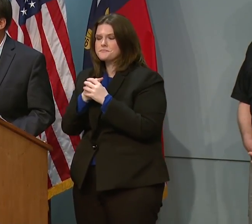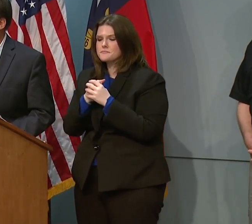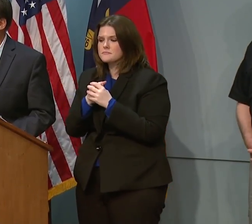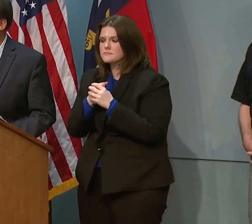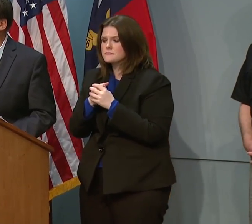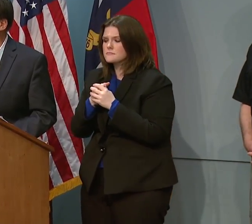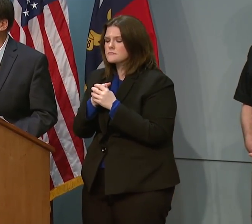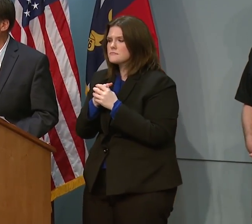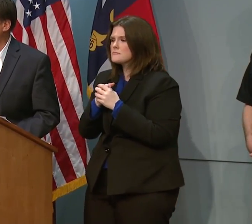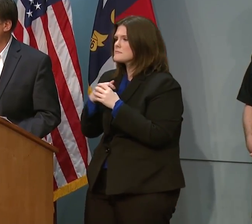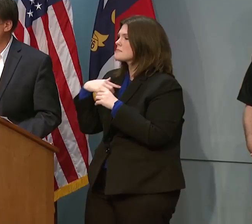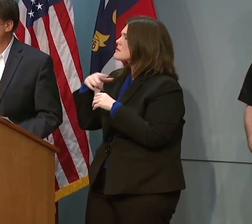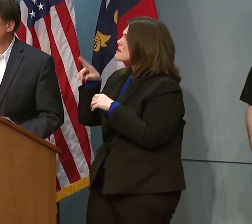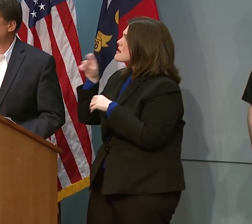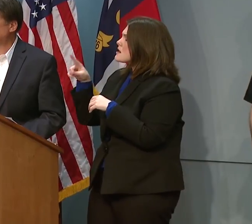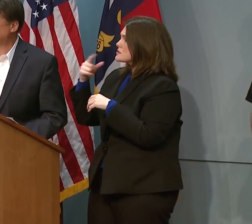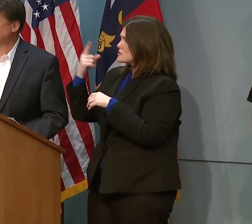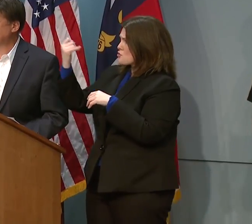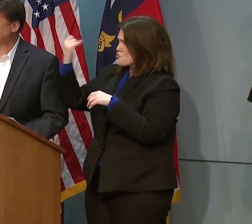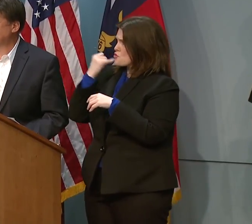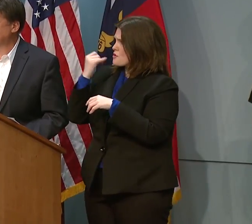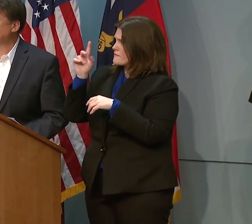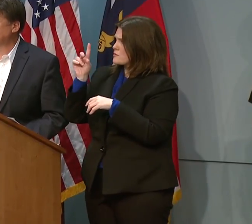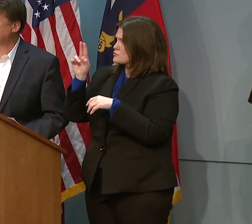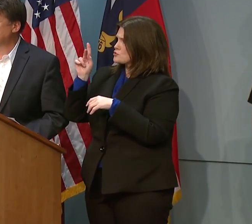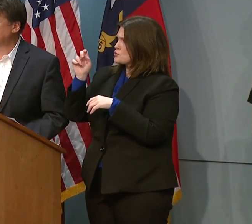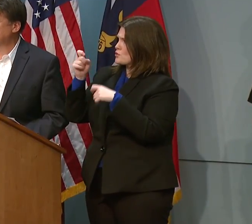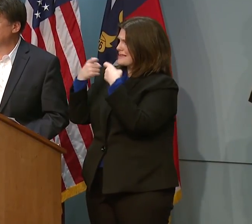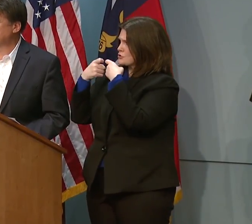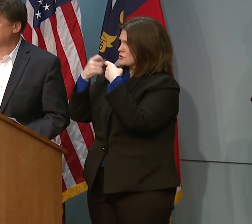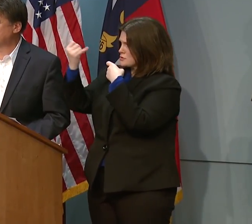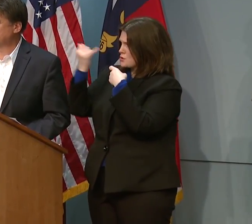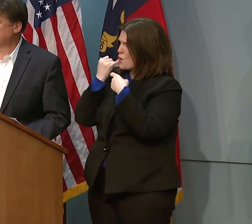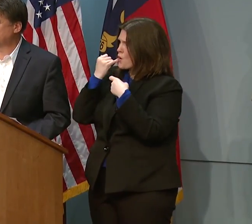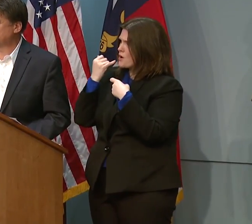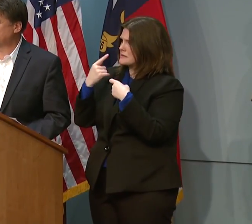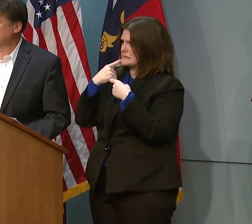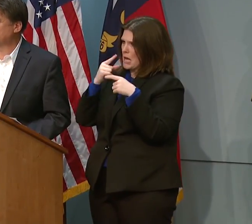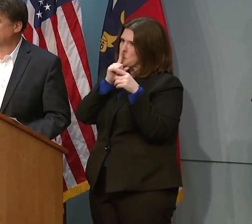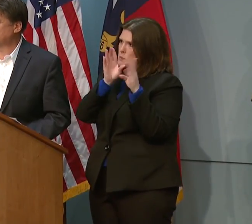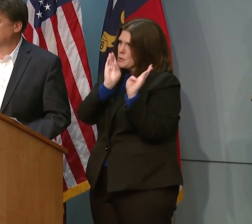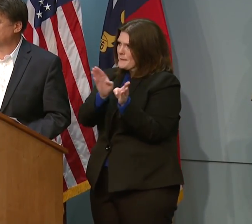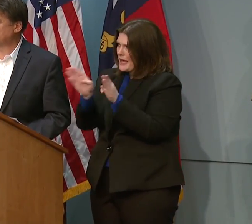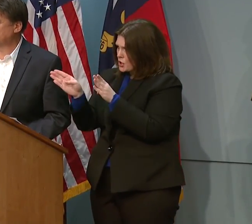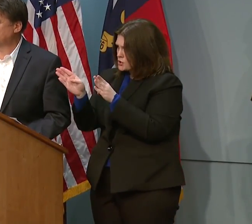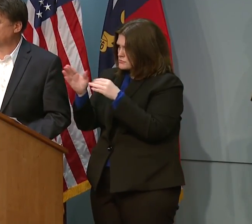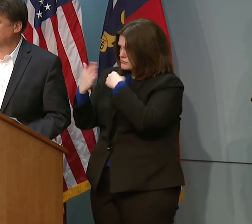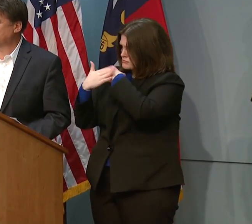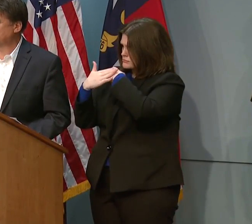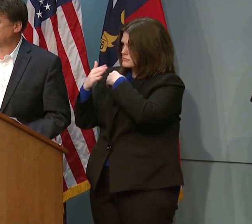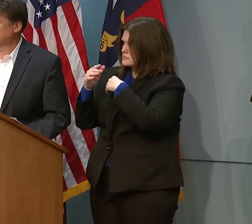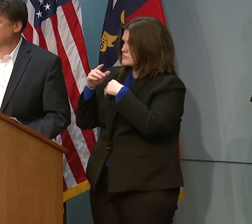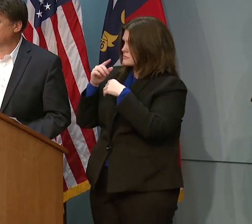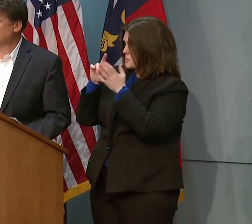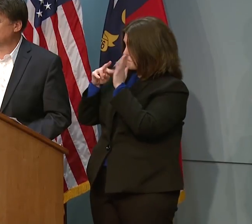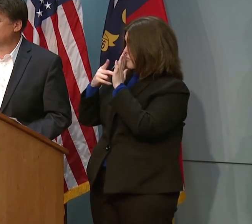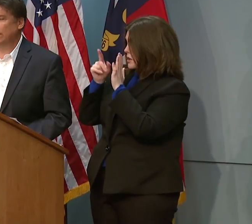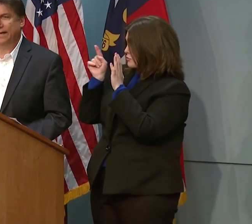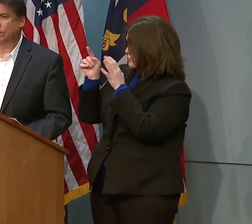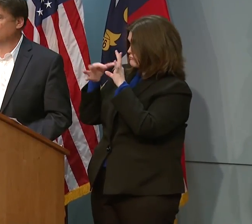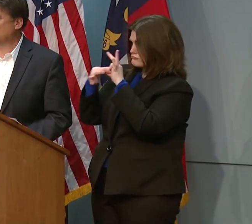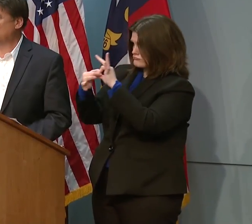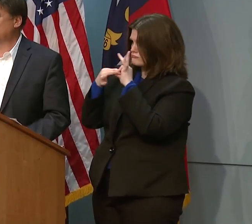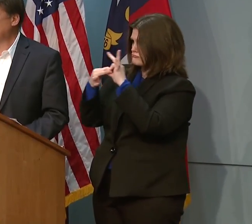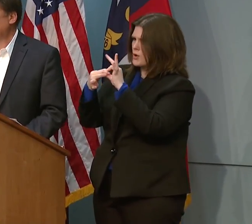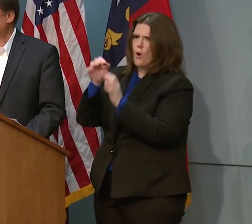so actually I got a call from Duke Energy overnight saying to be prepared. So are you working then with Duke